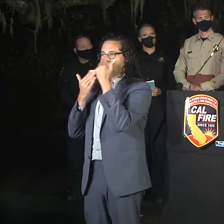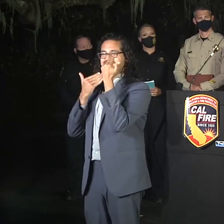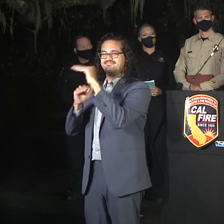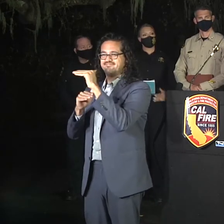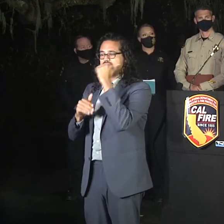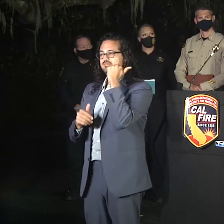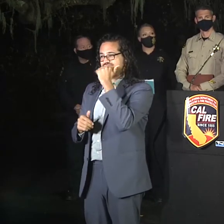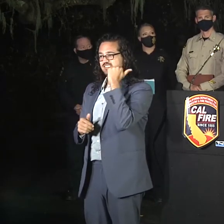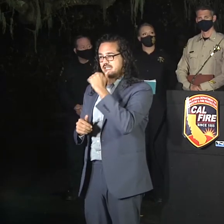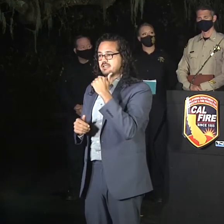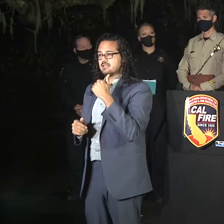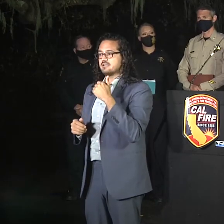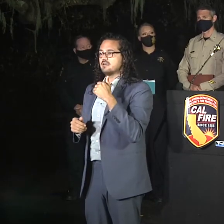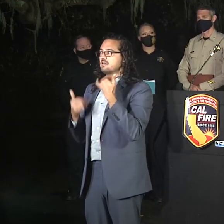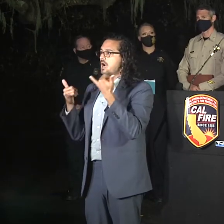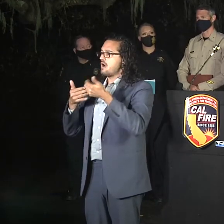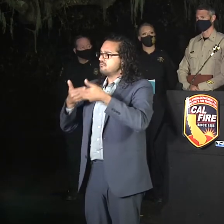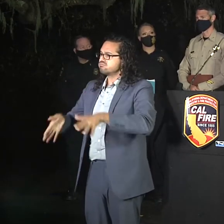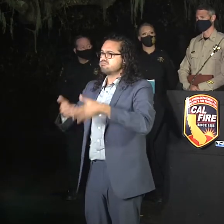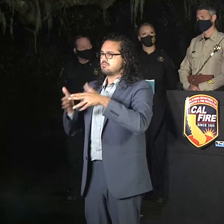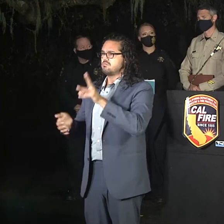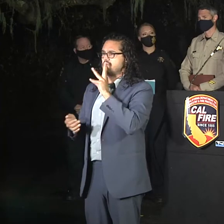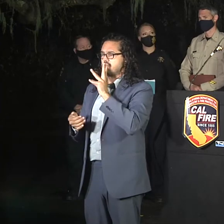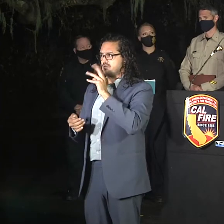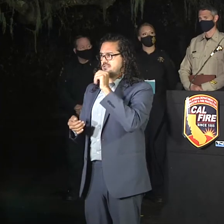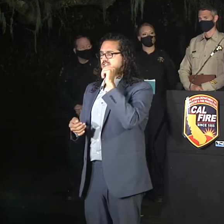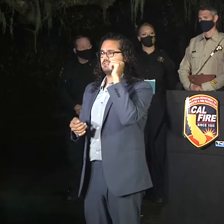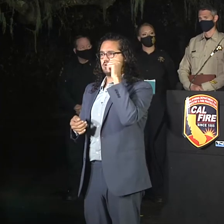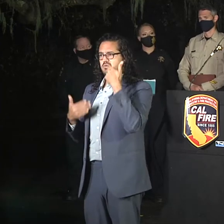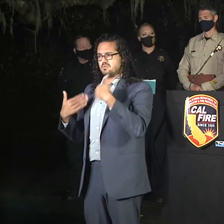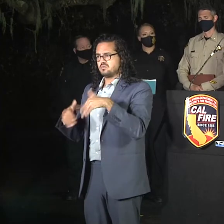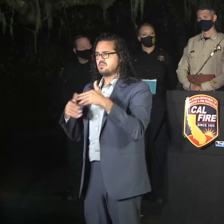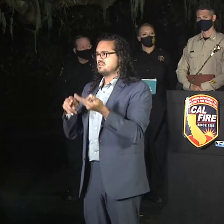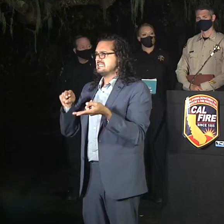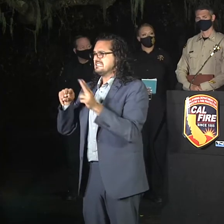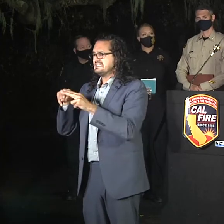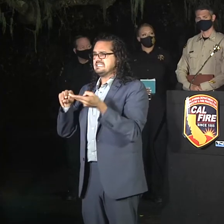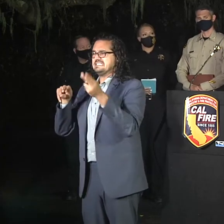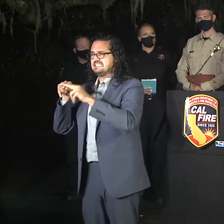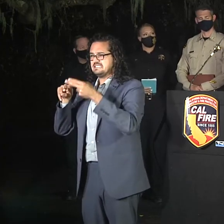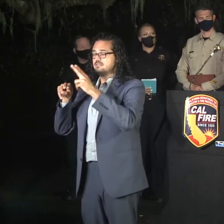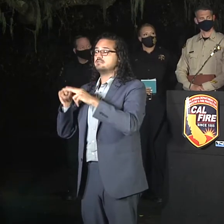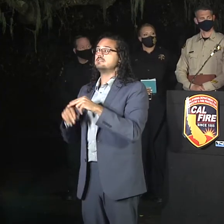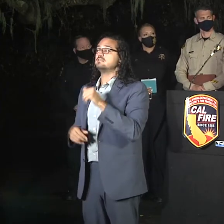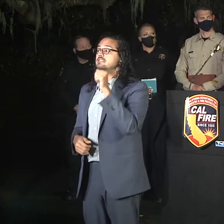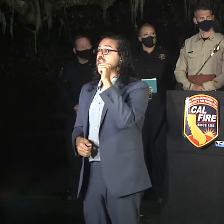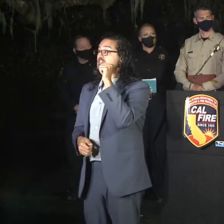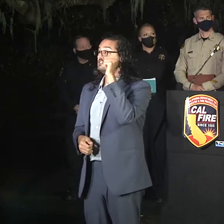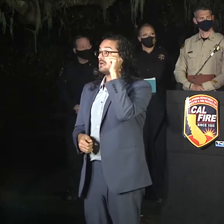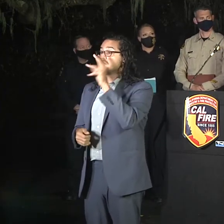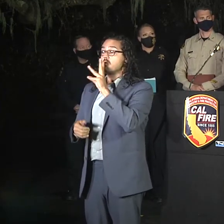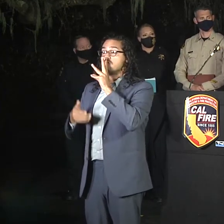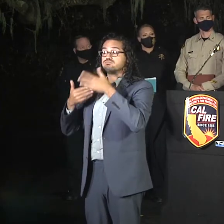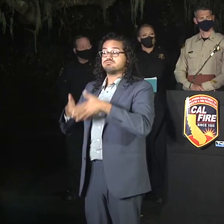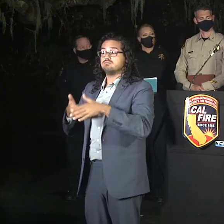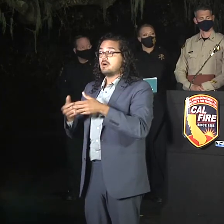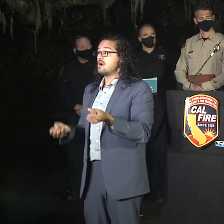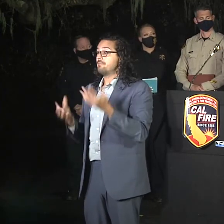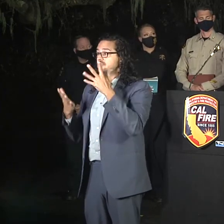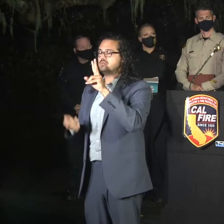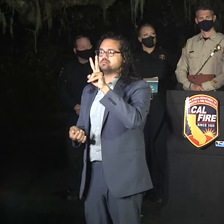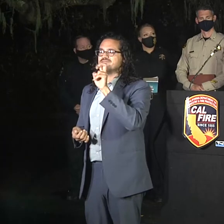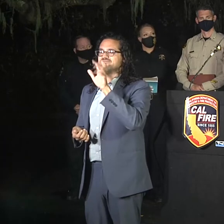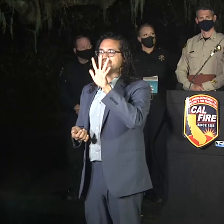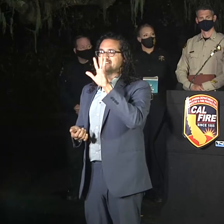dropping more and more water. As of yesterday, they dropped from our six copters 256,000 gallons of water in one day.